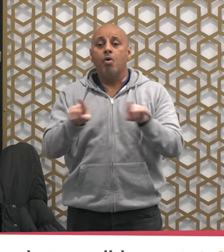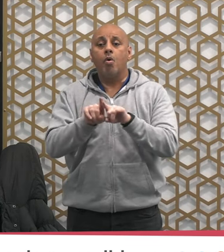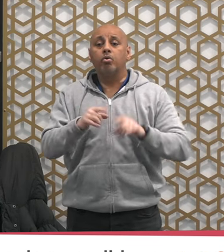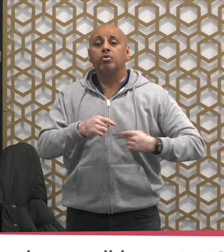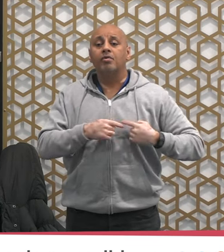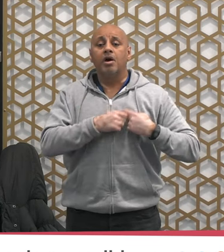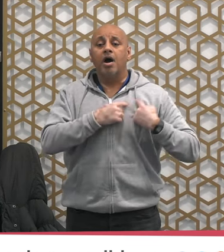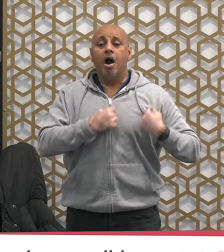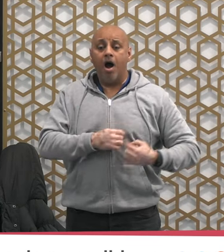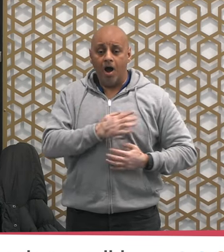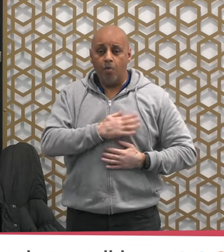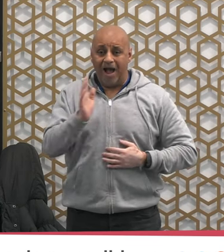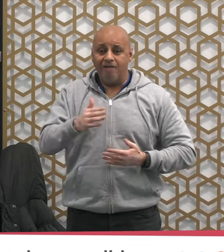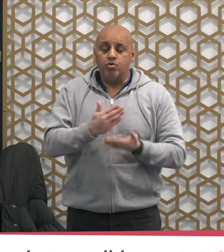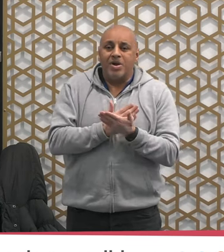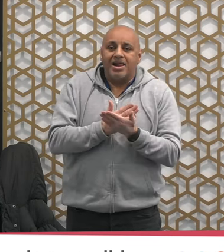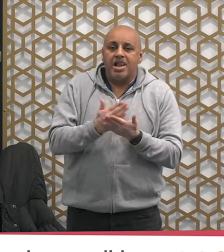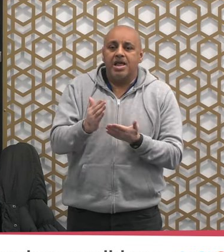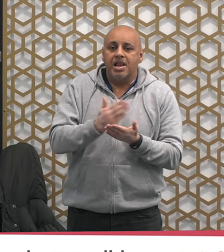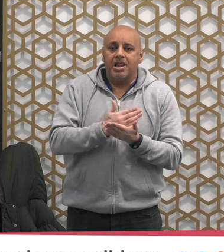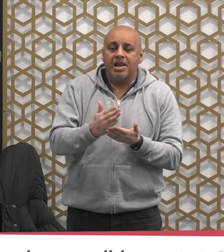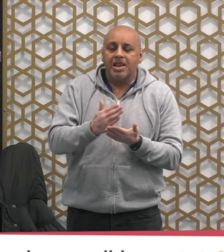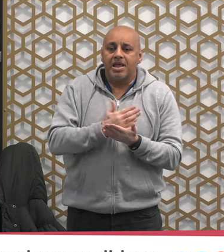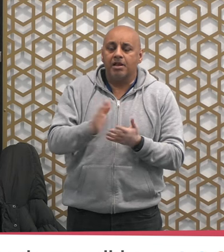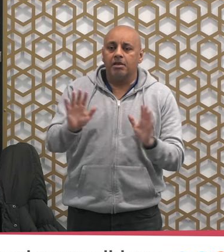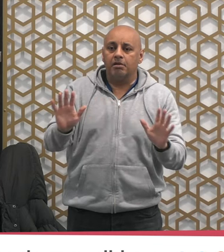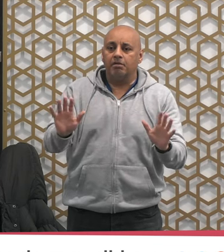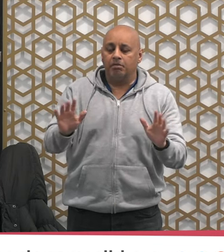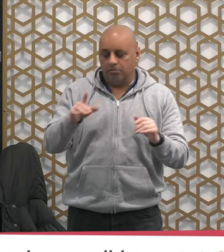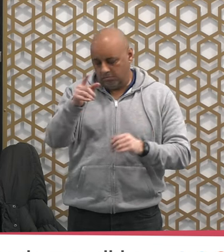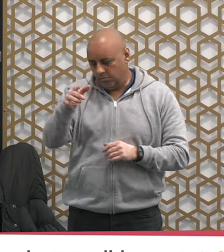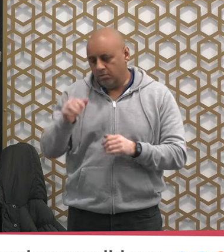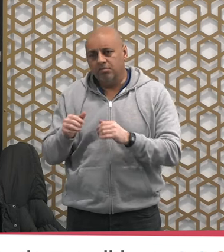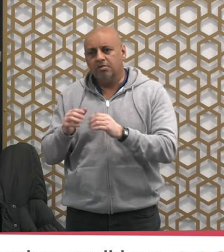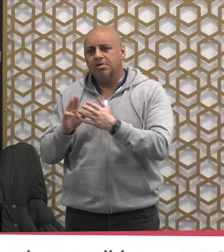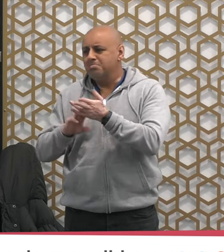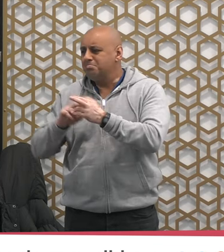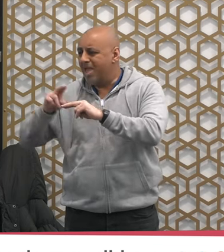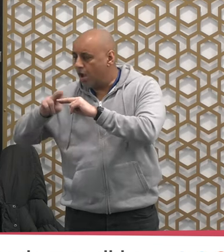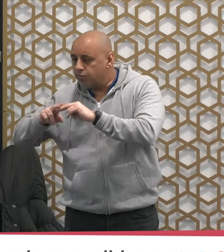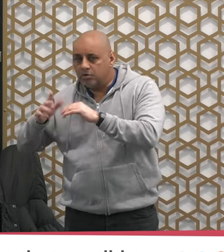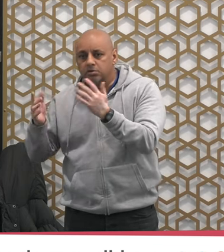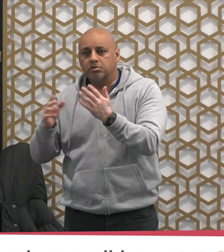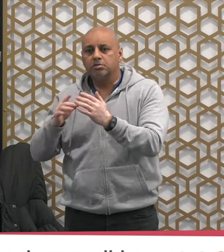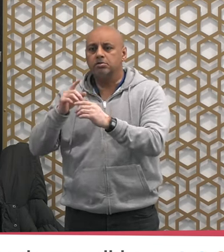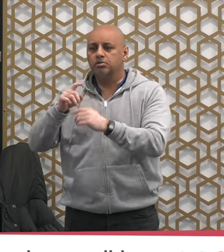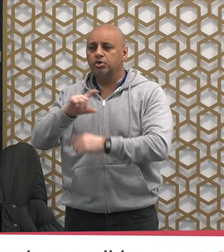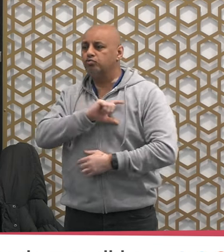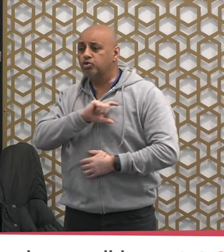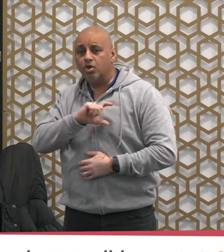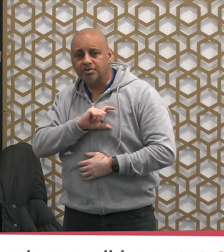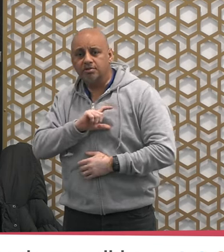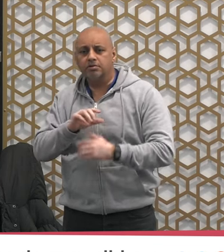if you have a problem with your siblings your parents your relatives your friends your colleagues